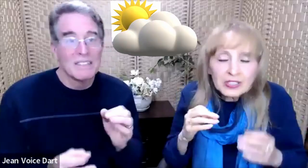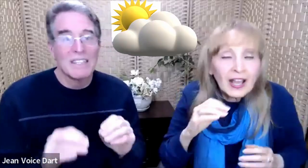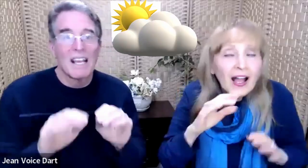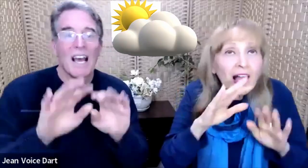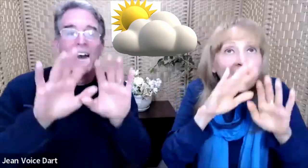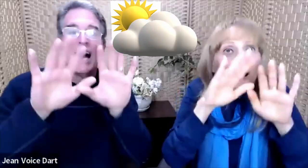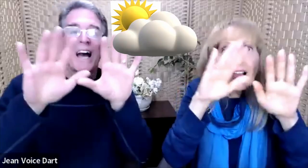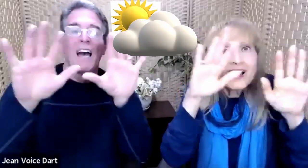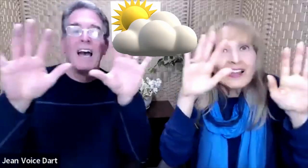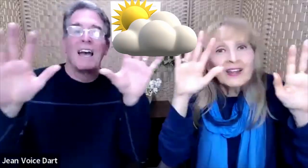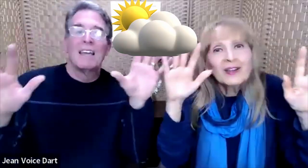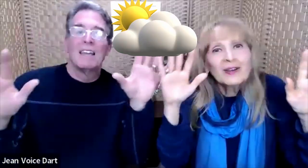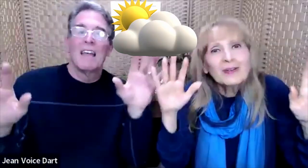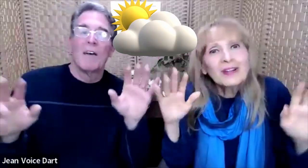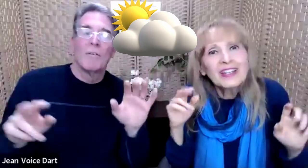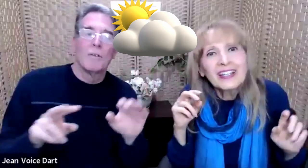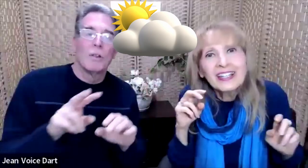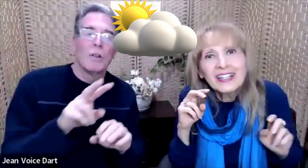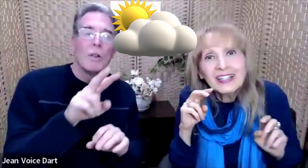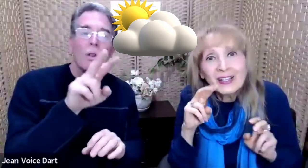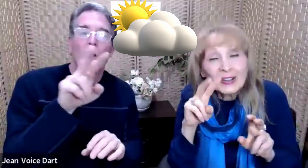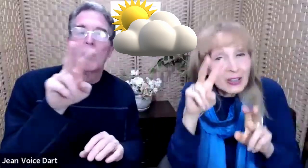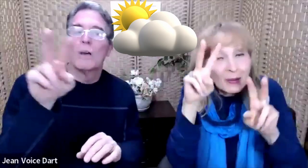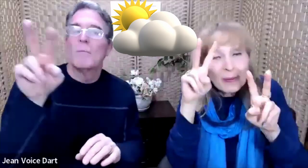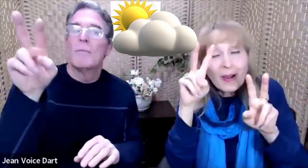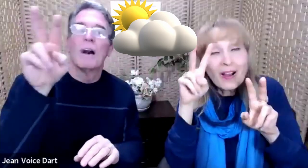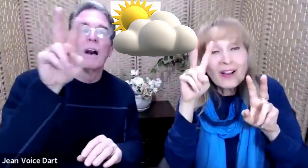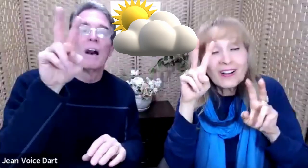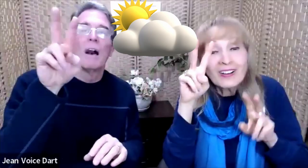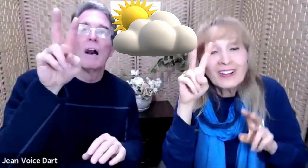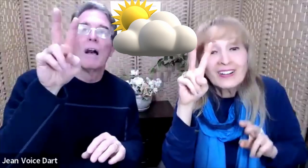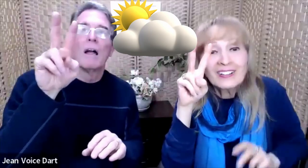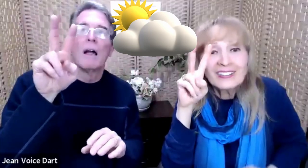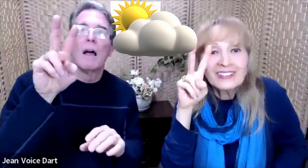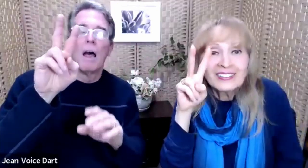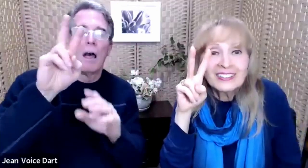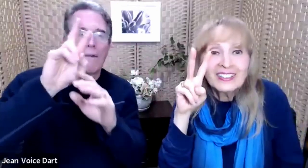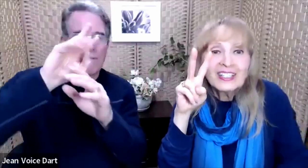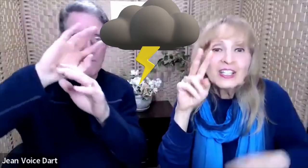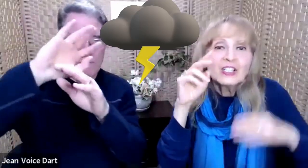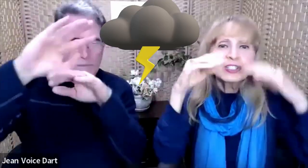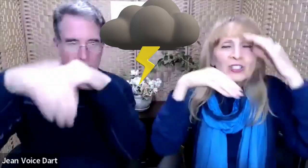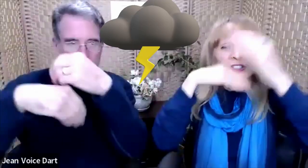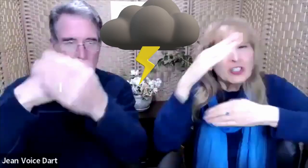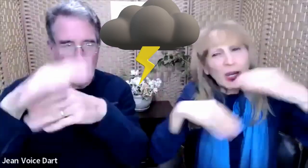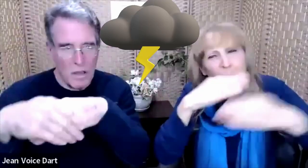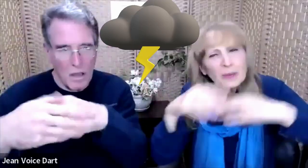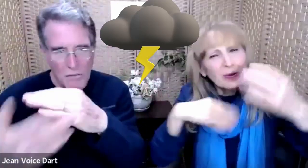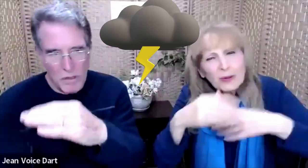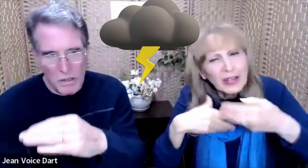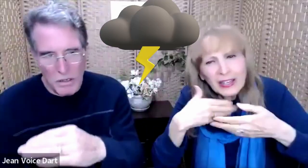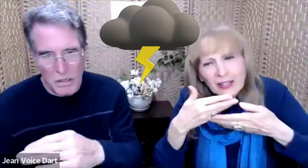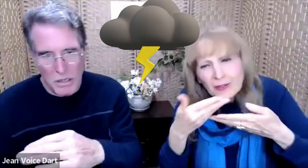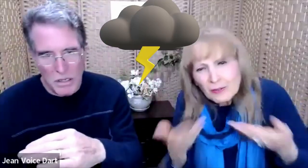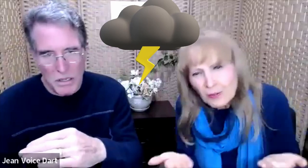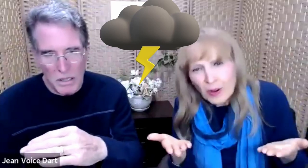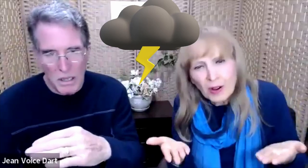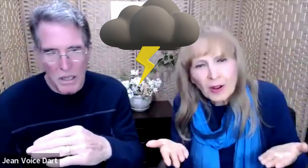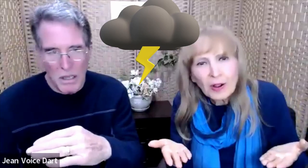sky we look upon should tumble and fall.